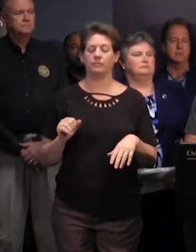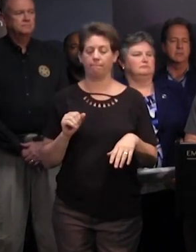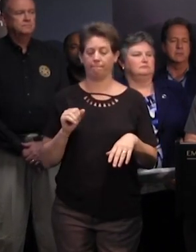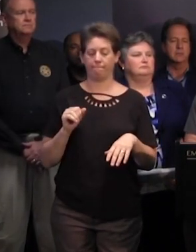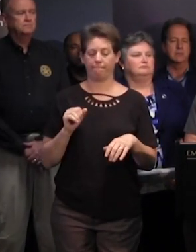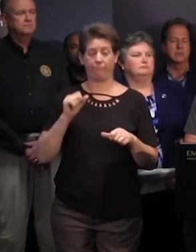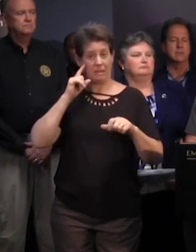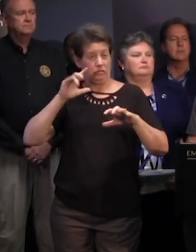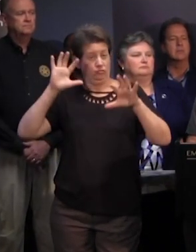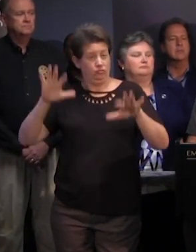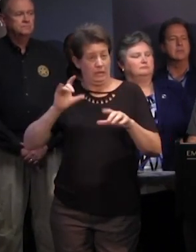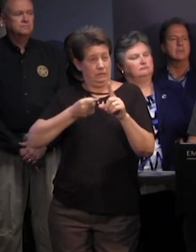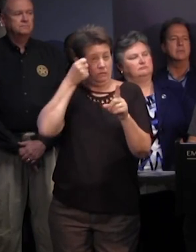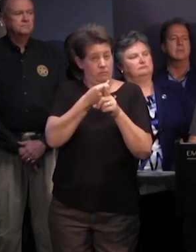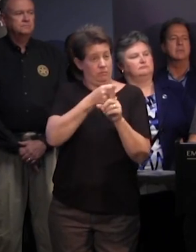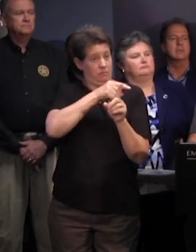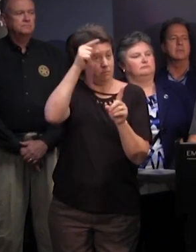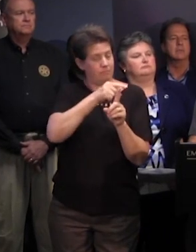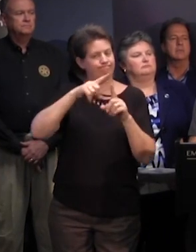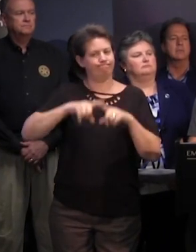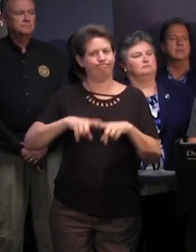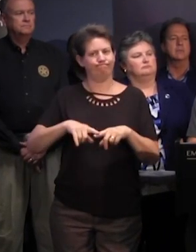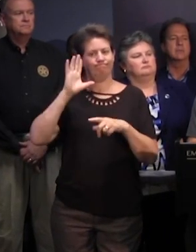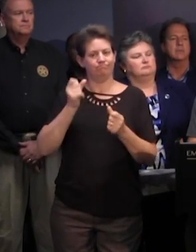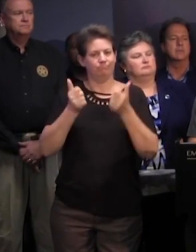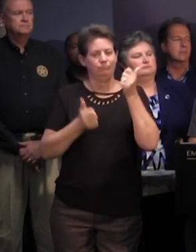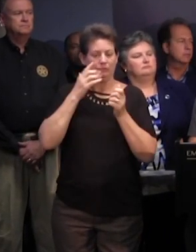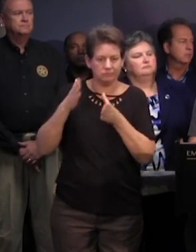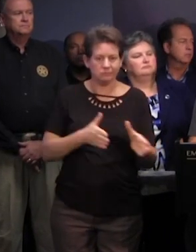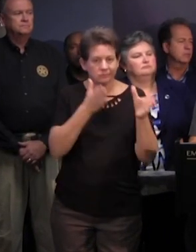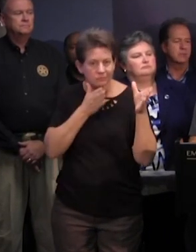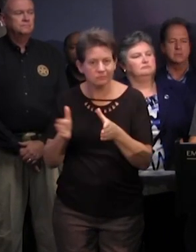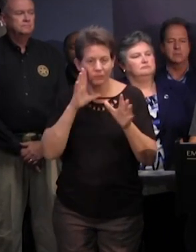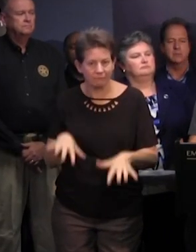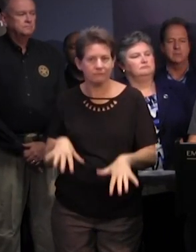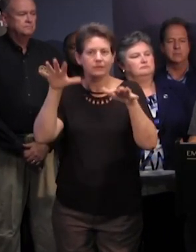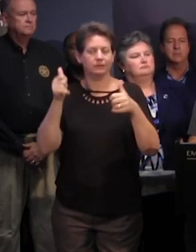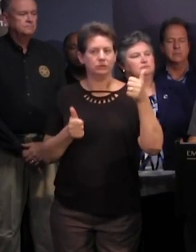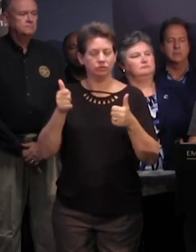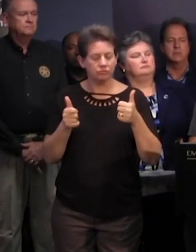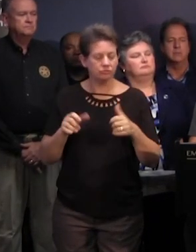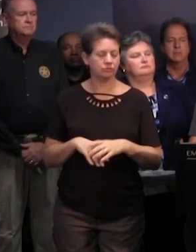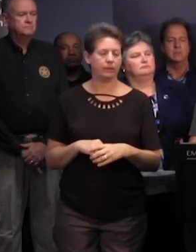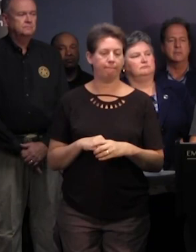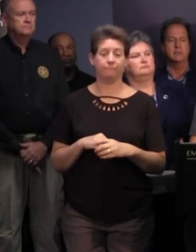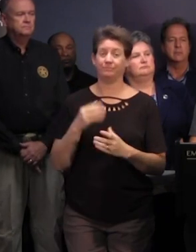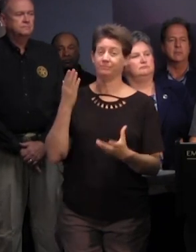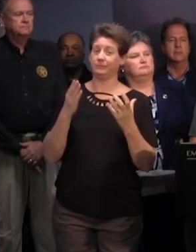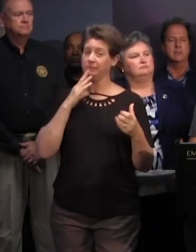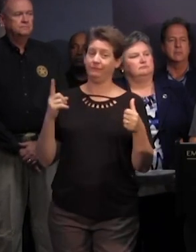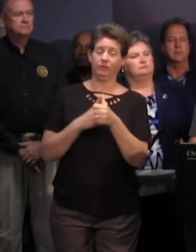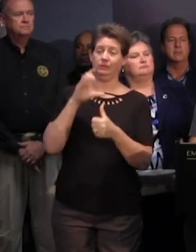occurs this could result in significant river flooding across portions of the state into next week this could be the first category for